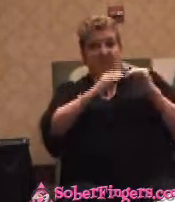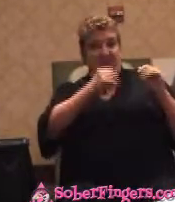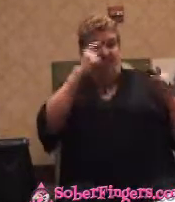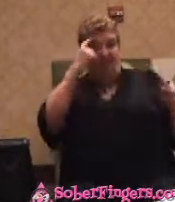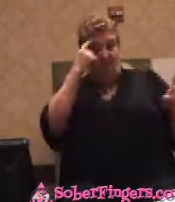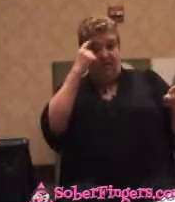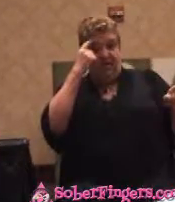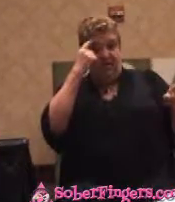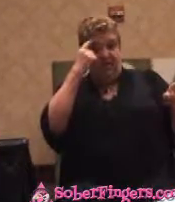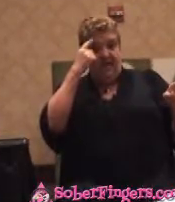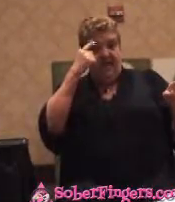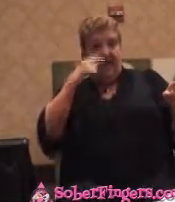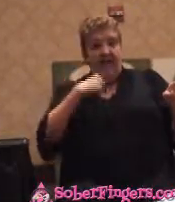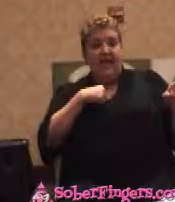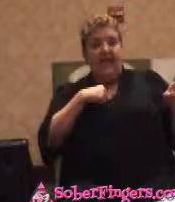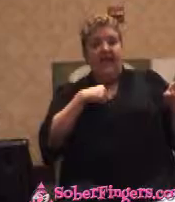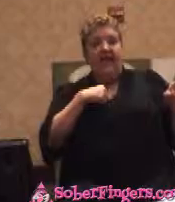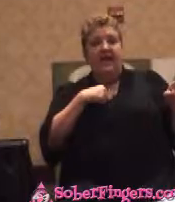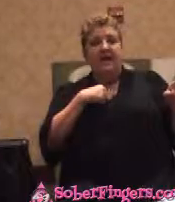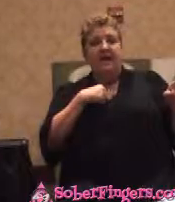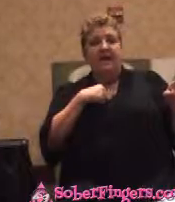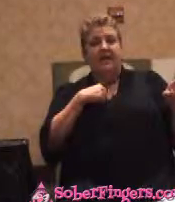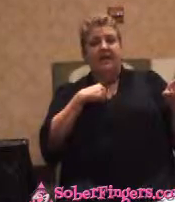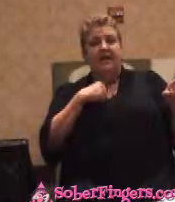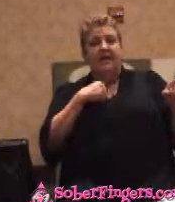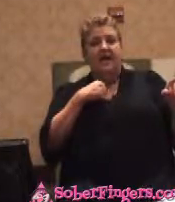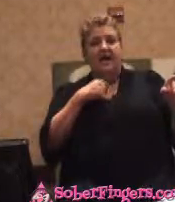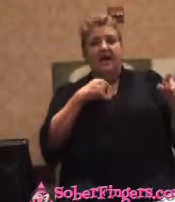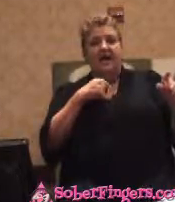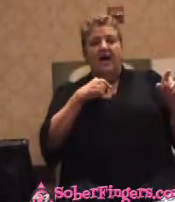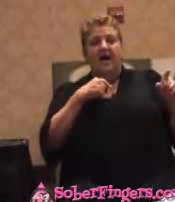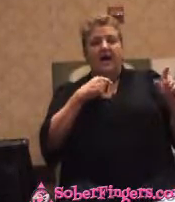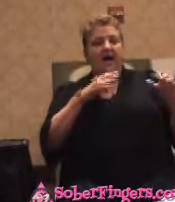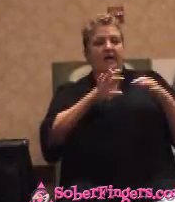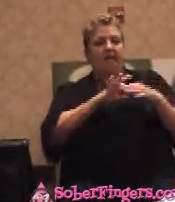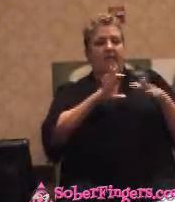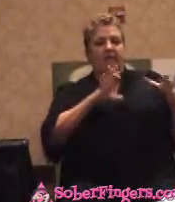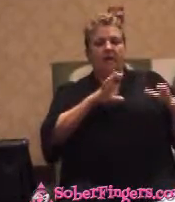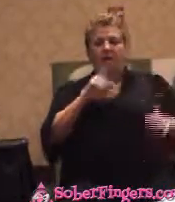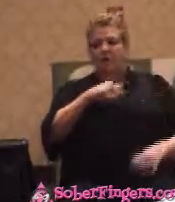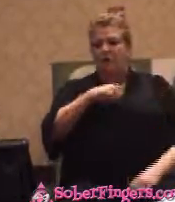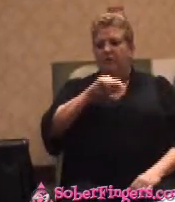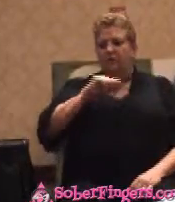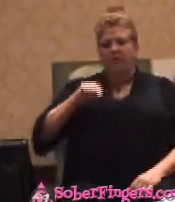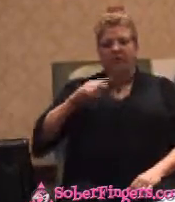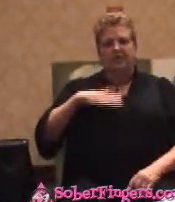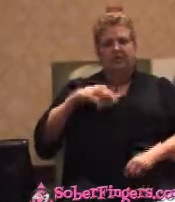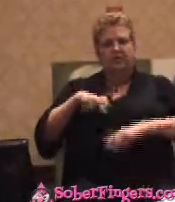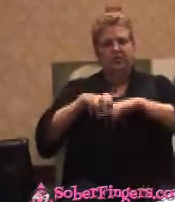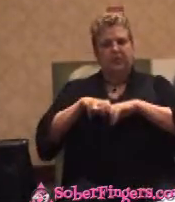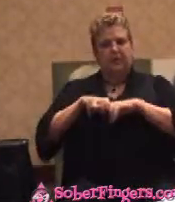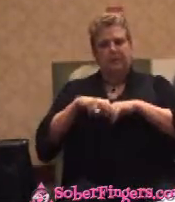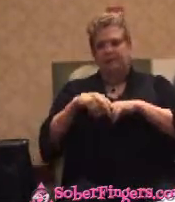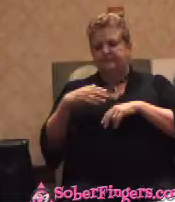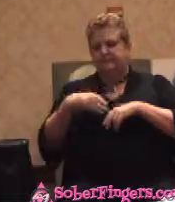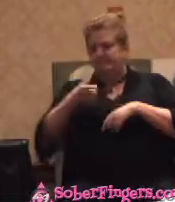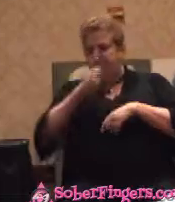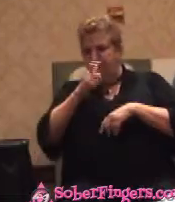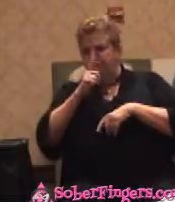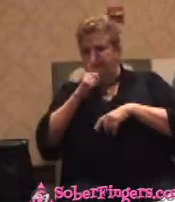at sea and I just broke the conversation off and went and got in my green chair and began to have a few drinks and think about this thing. Didn't tell her I was